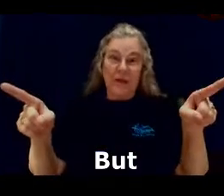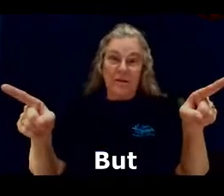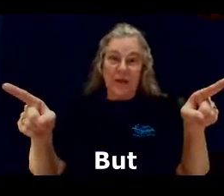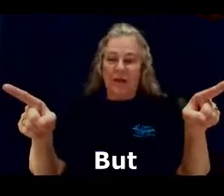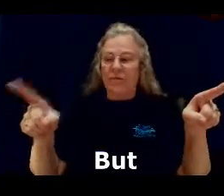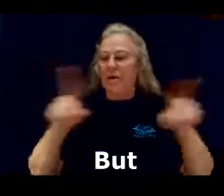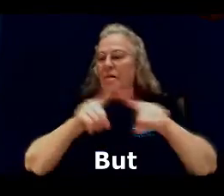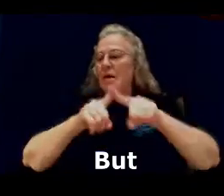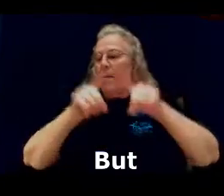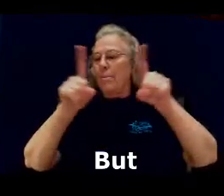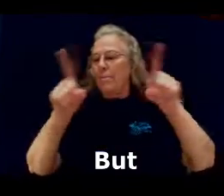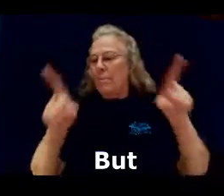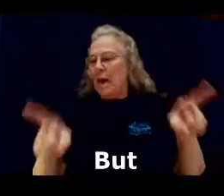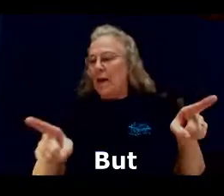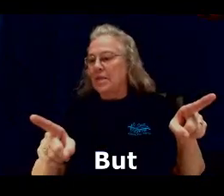else out there. But.